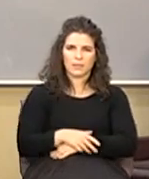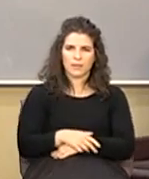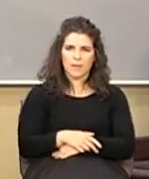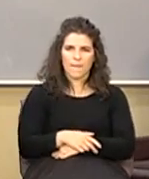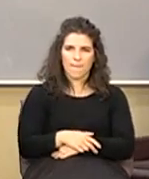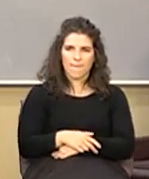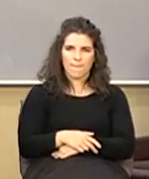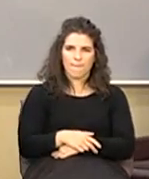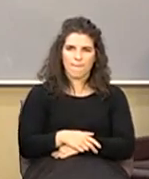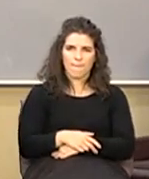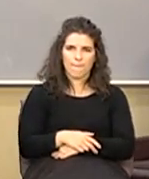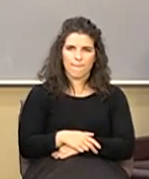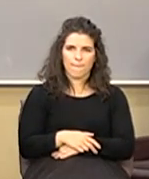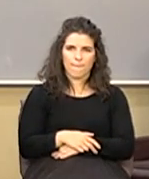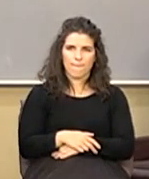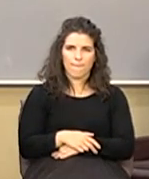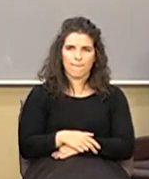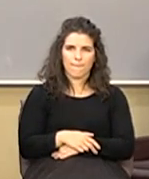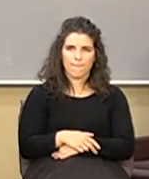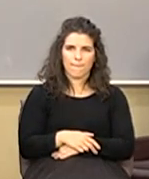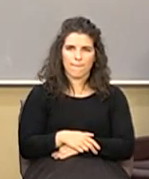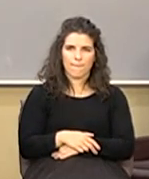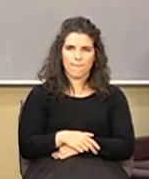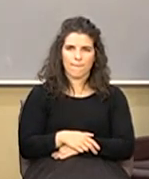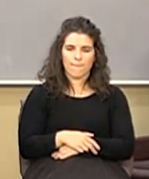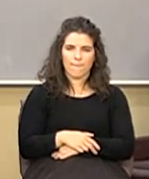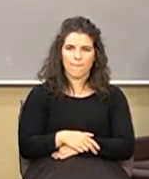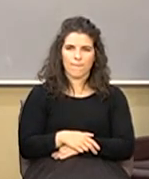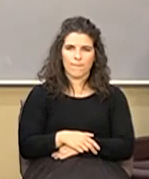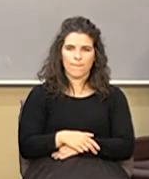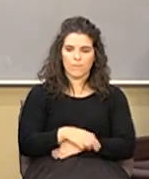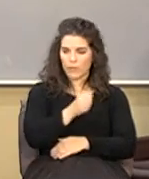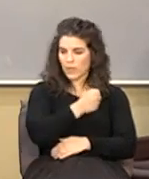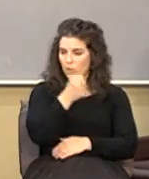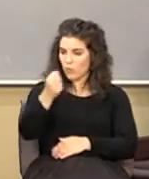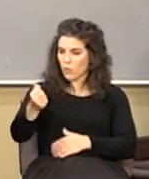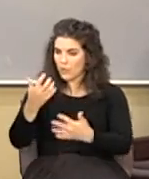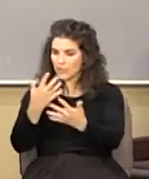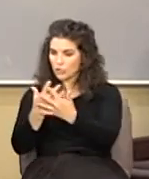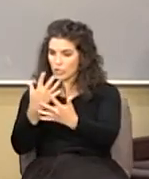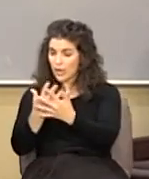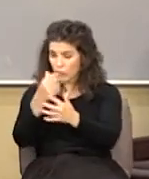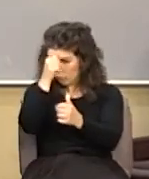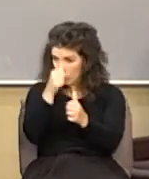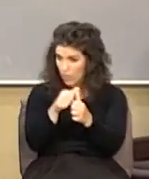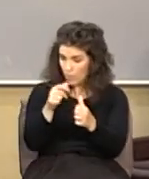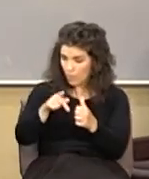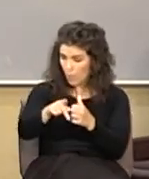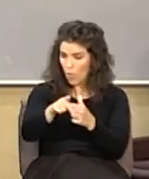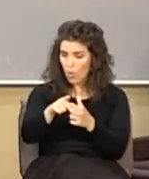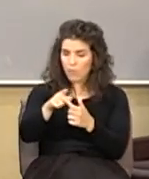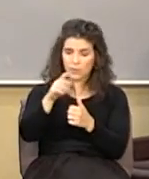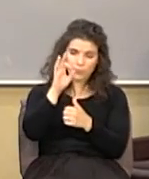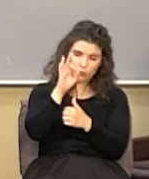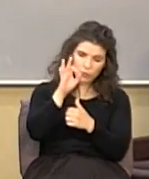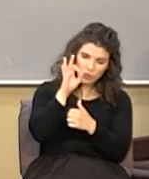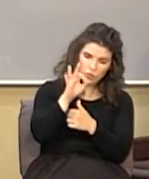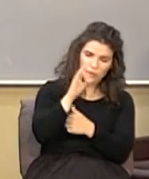here. He's thrown in jail. You remember he preaches verse number